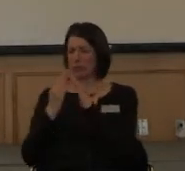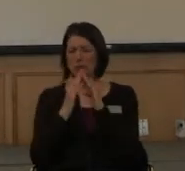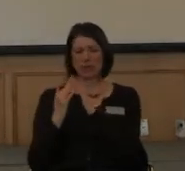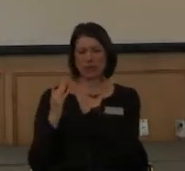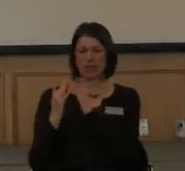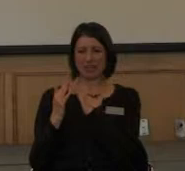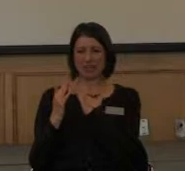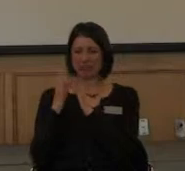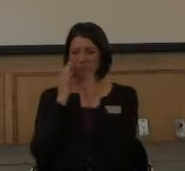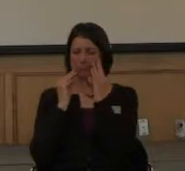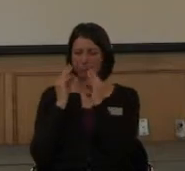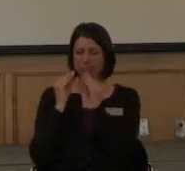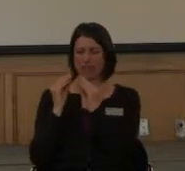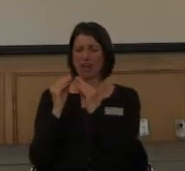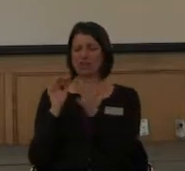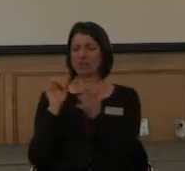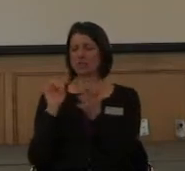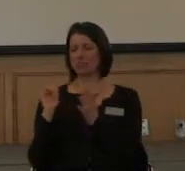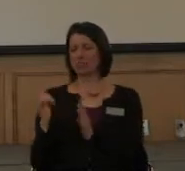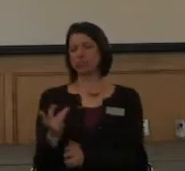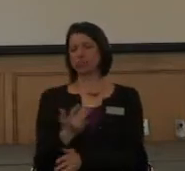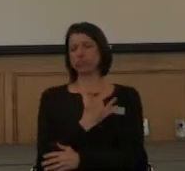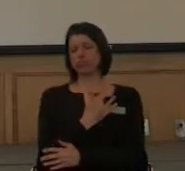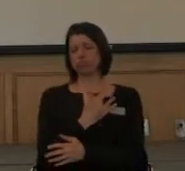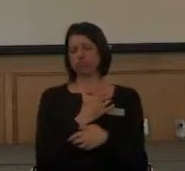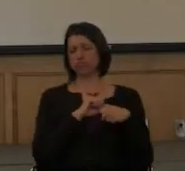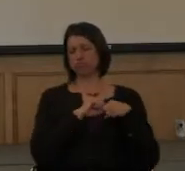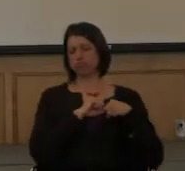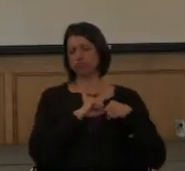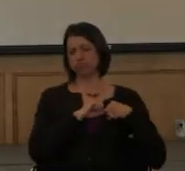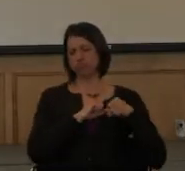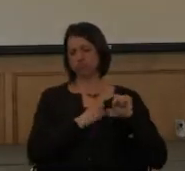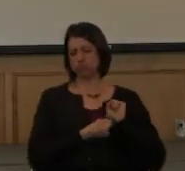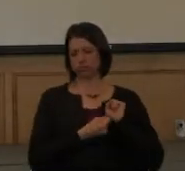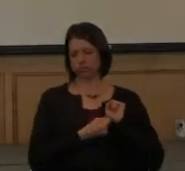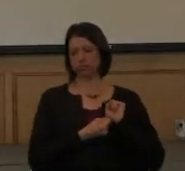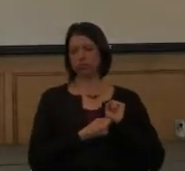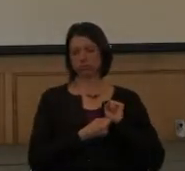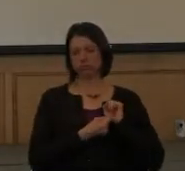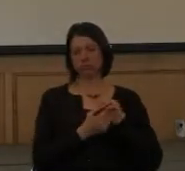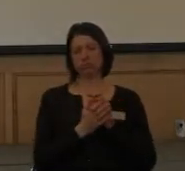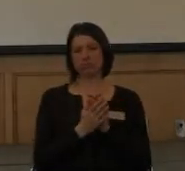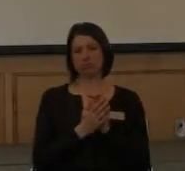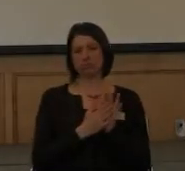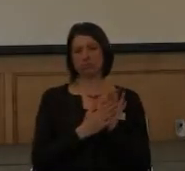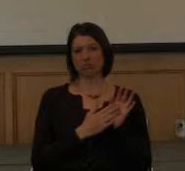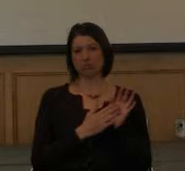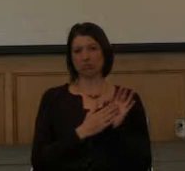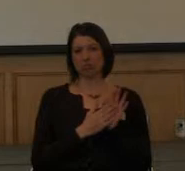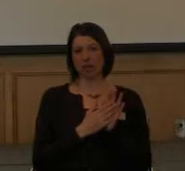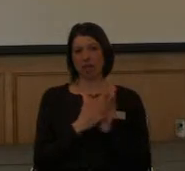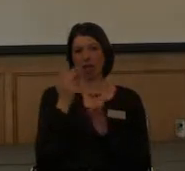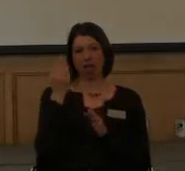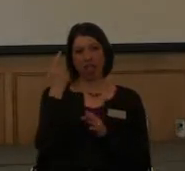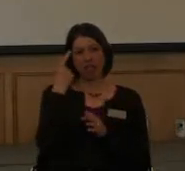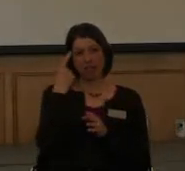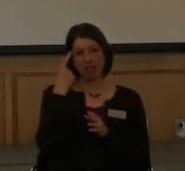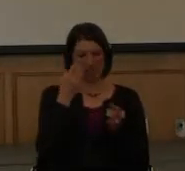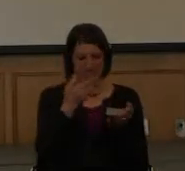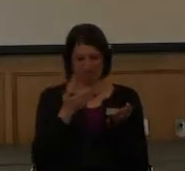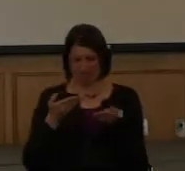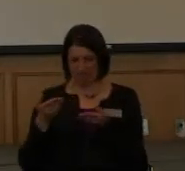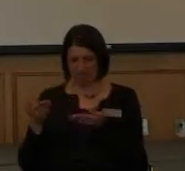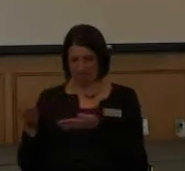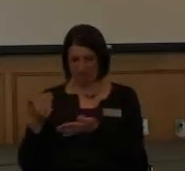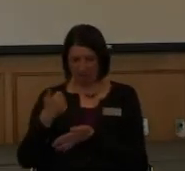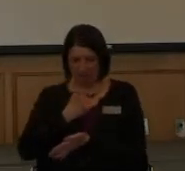really, really hard thing to deal with. You know, thinking about the possessions that I lost, I mean, there are a couple